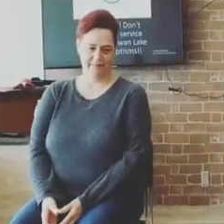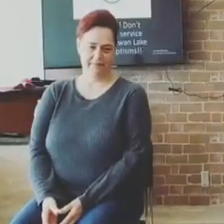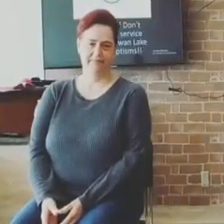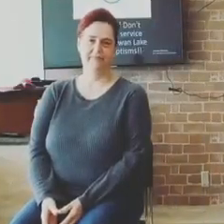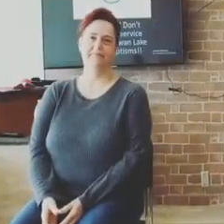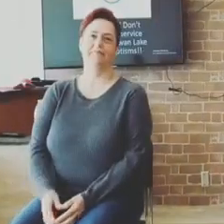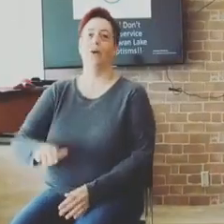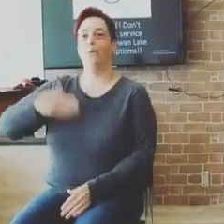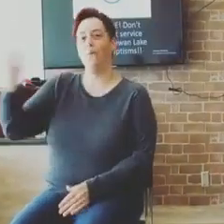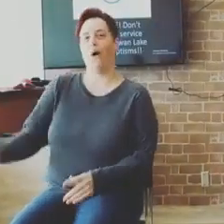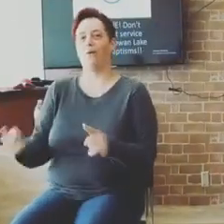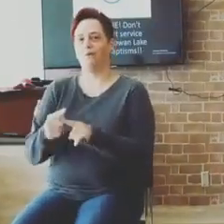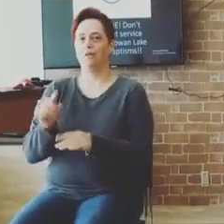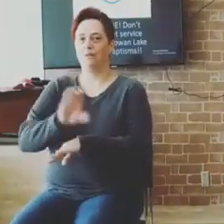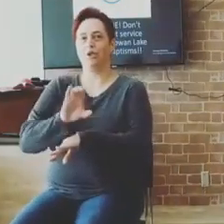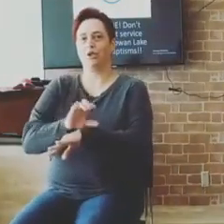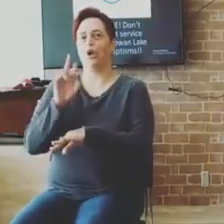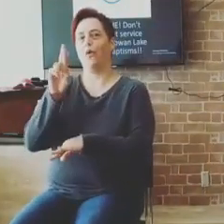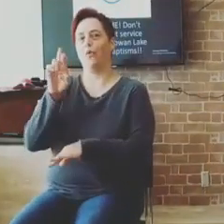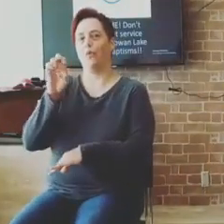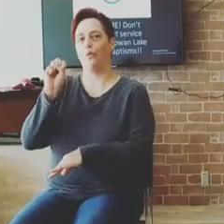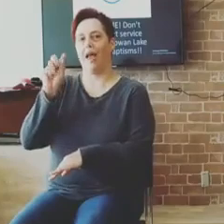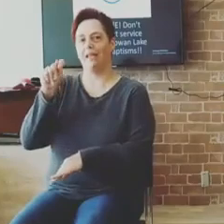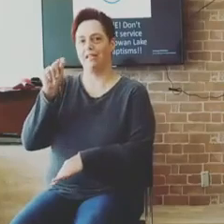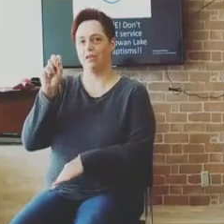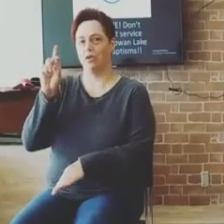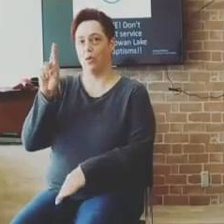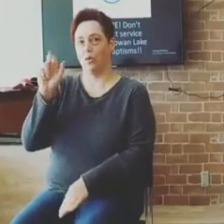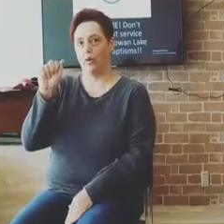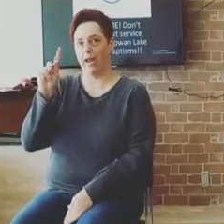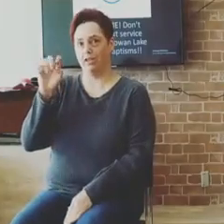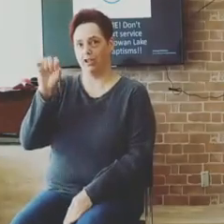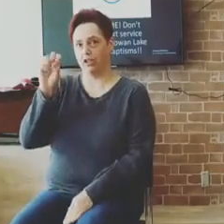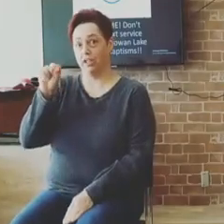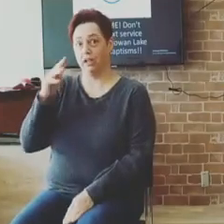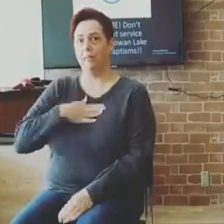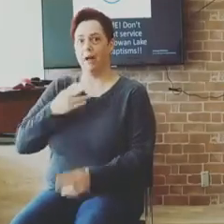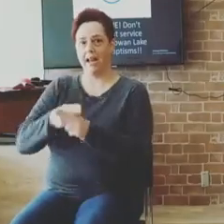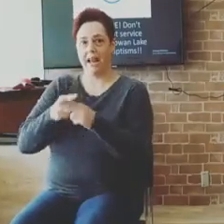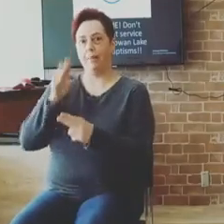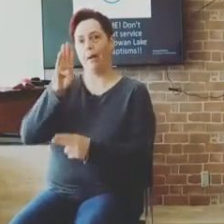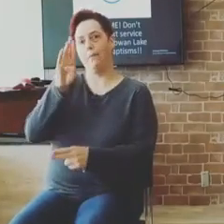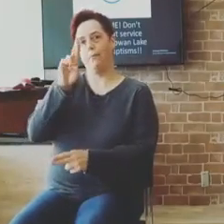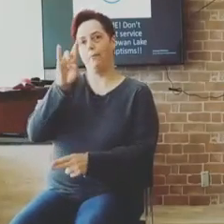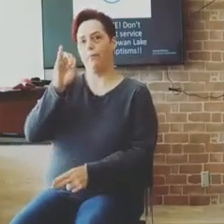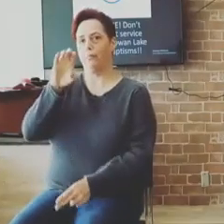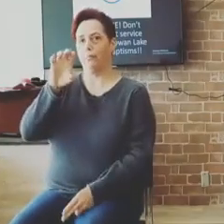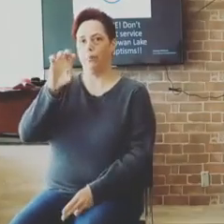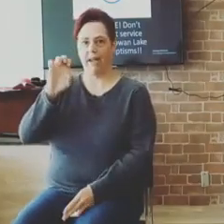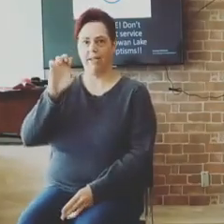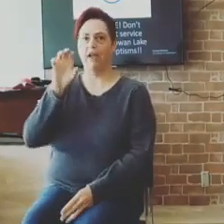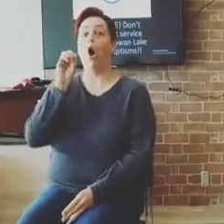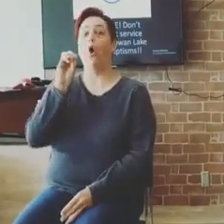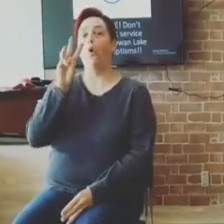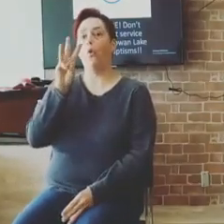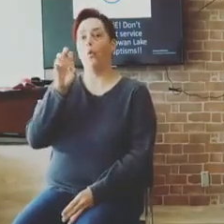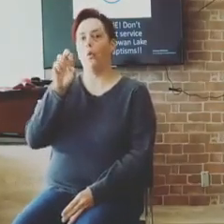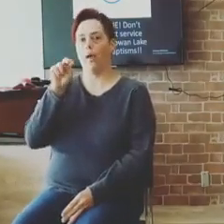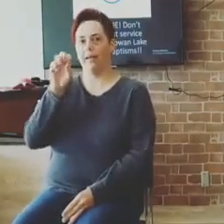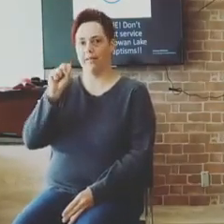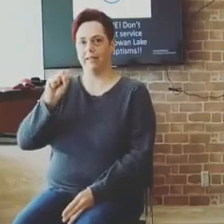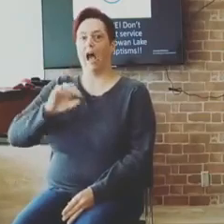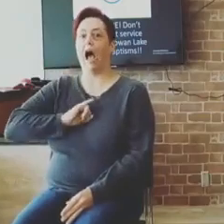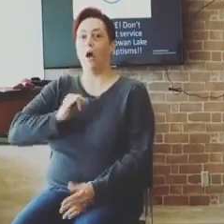Well, welcome to Restoration. My name is Bryce Owens. I'm a pastor. I want to welcome our visitors today and coming out here and